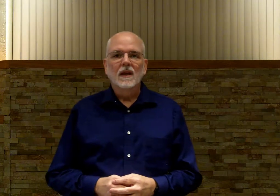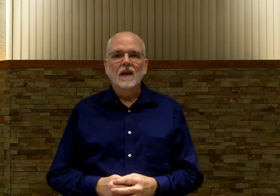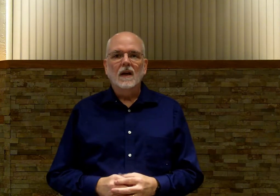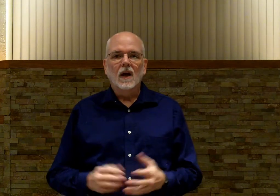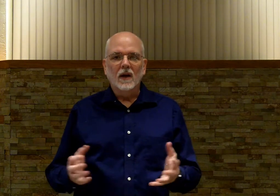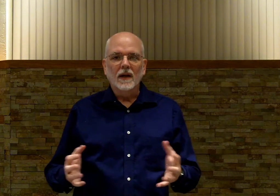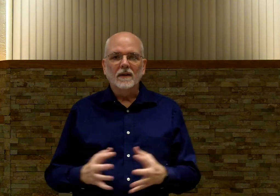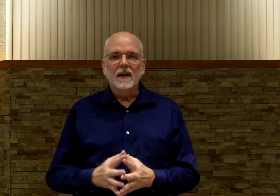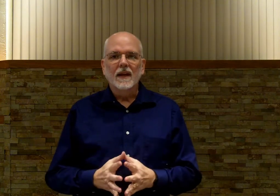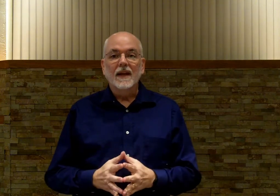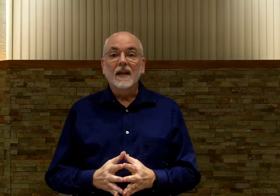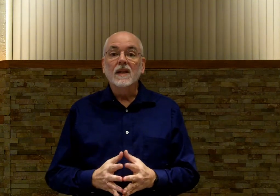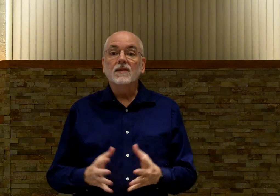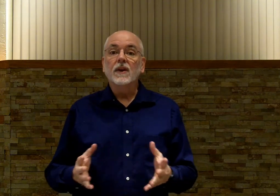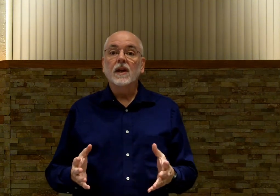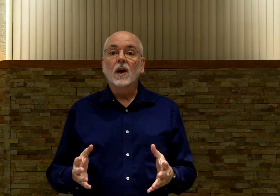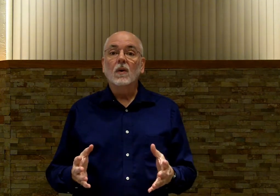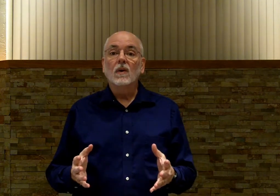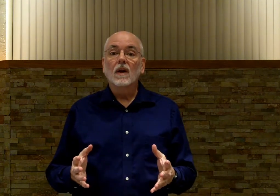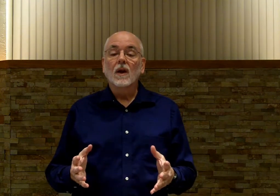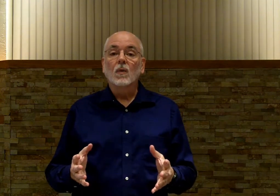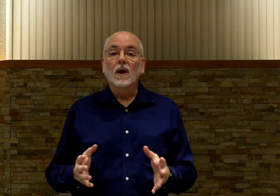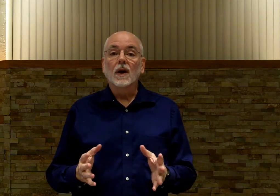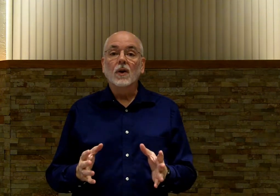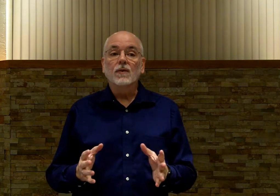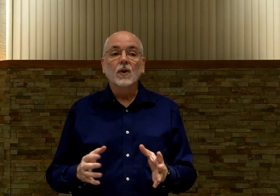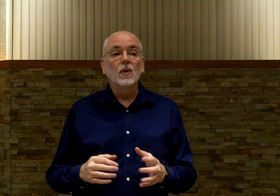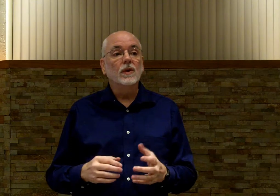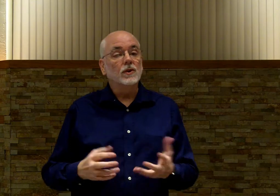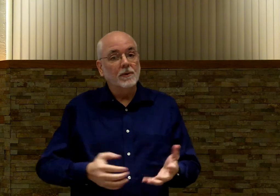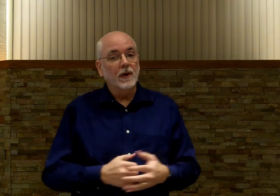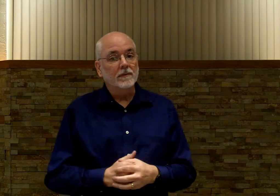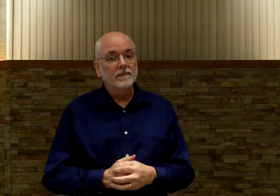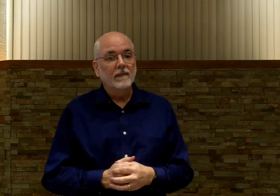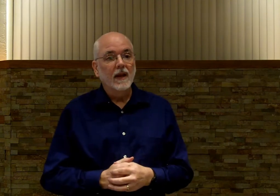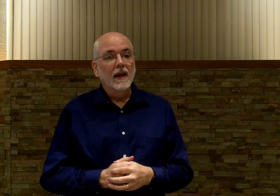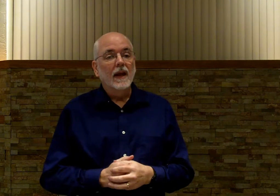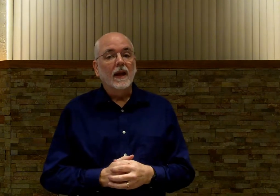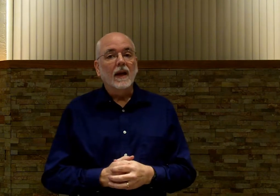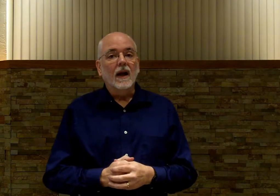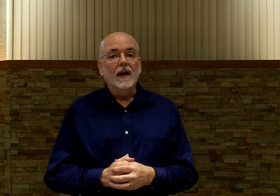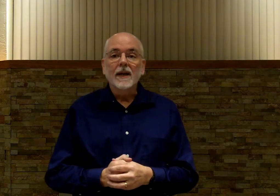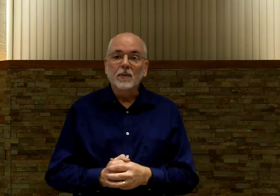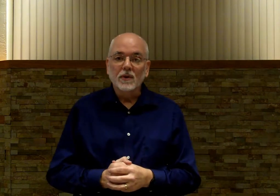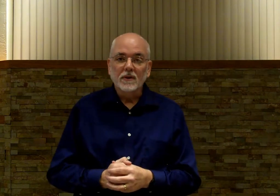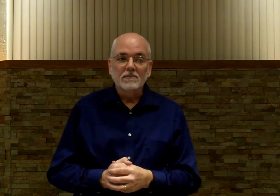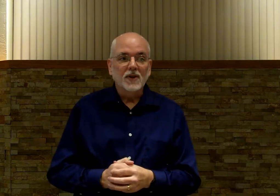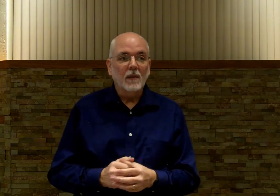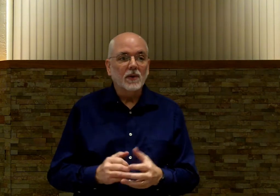All right, in this video, we're going to go through the scripture, Hebrews chapter